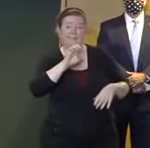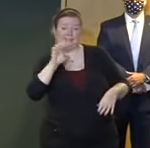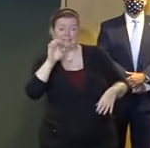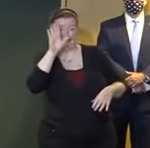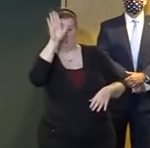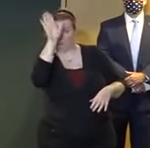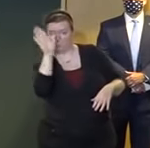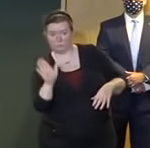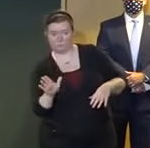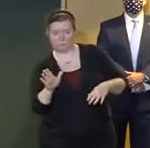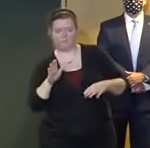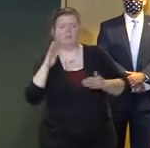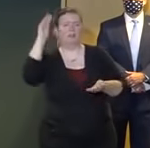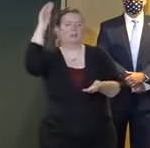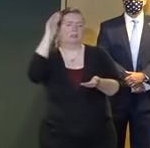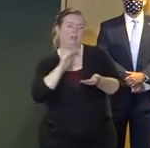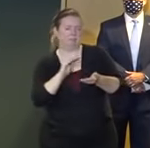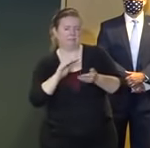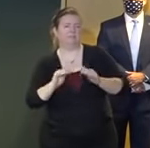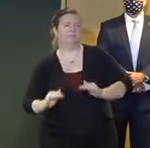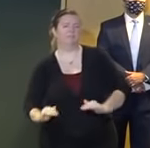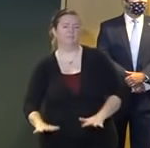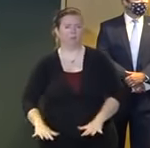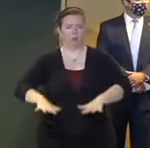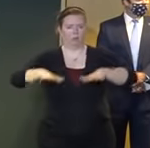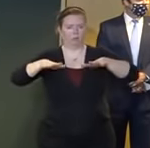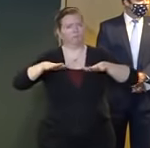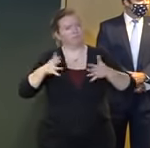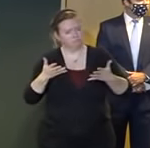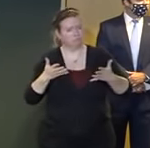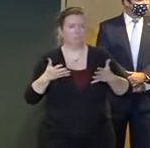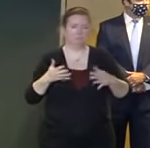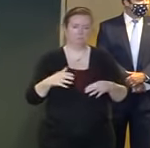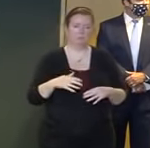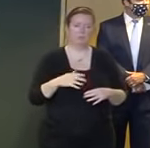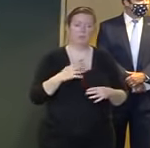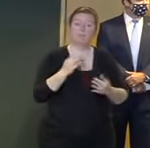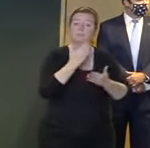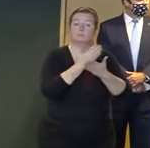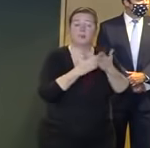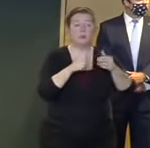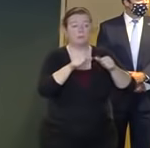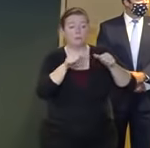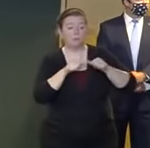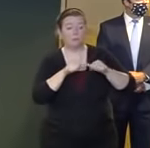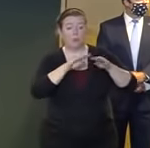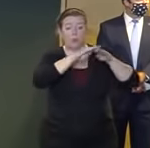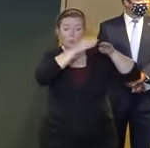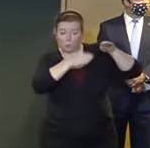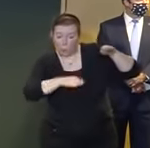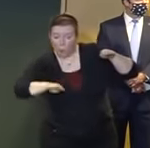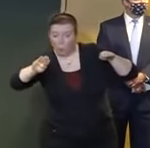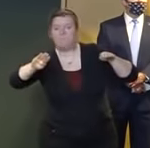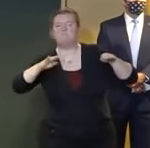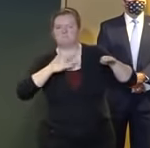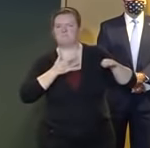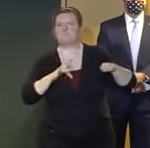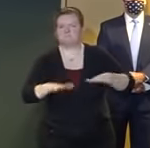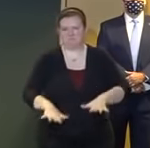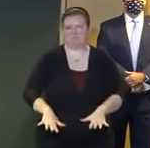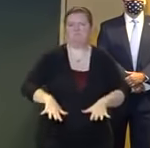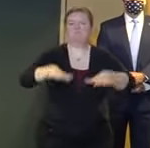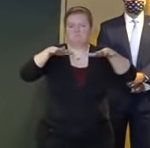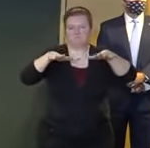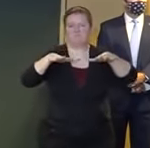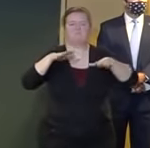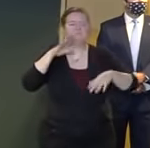we may experience some flooding in low-lying area areas or in other places which are prone to flooding